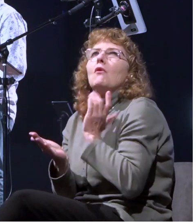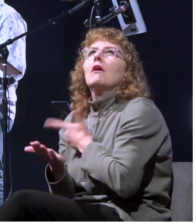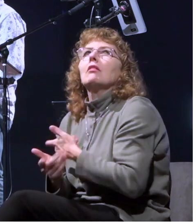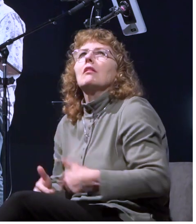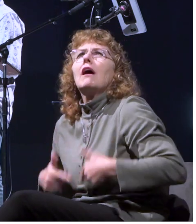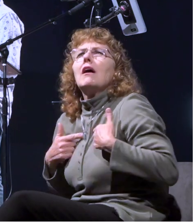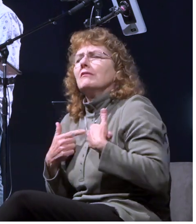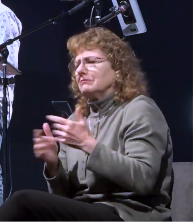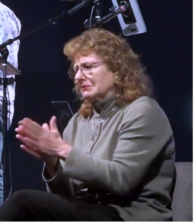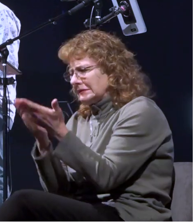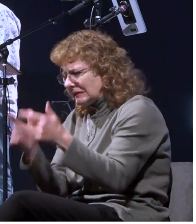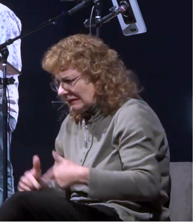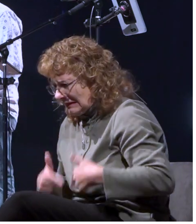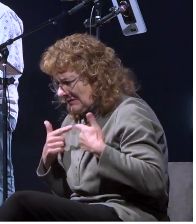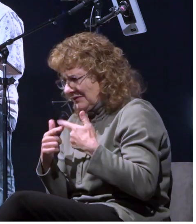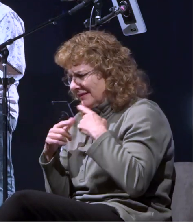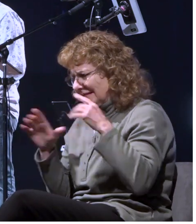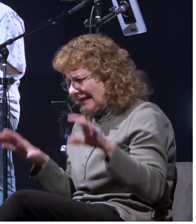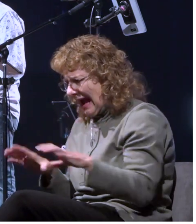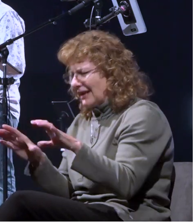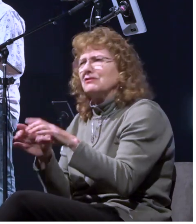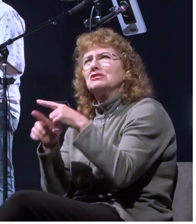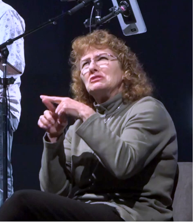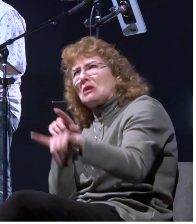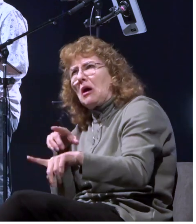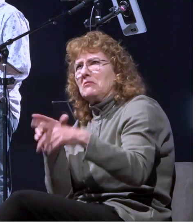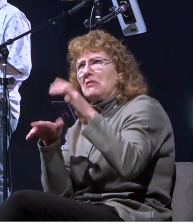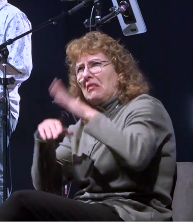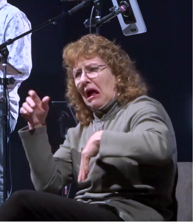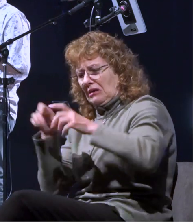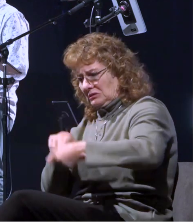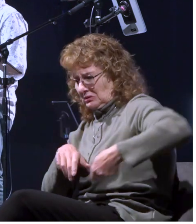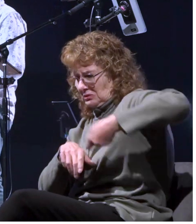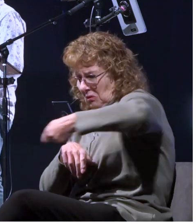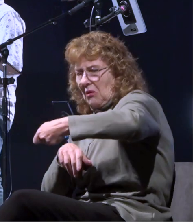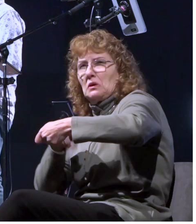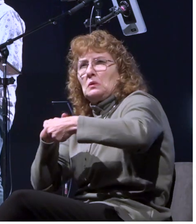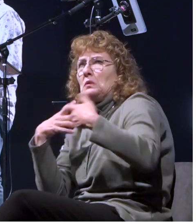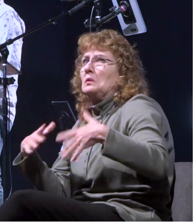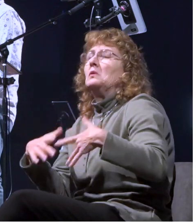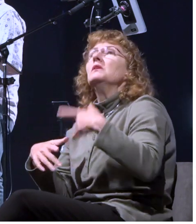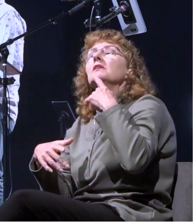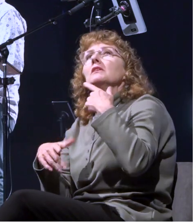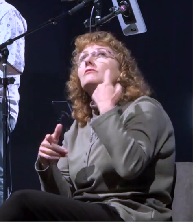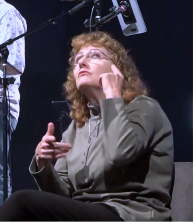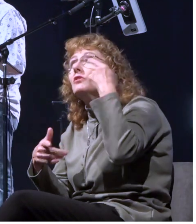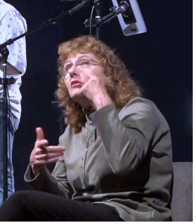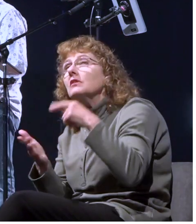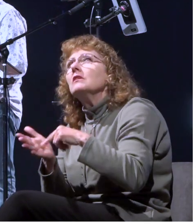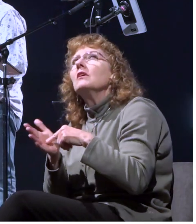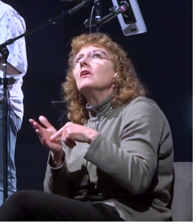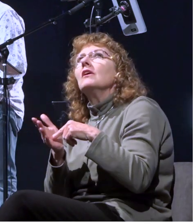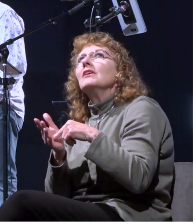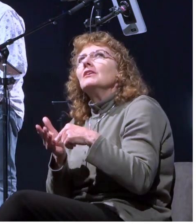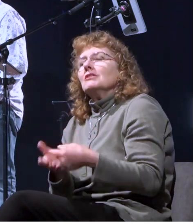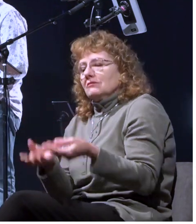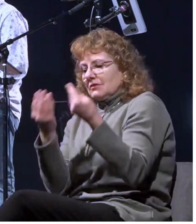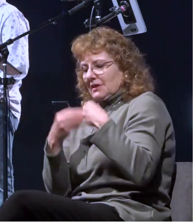active it's sharper than any two-edged sword and it is intended to water the the soil of our hearts and